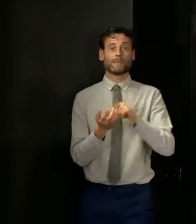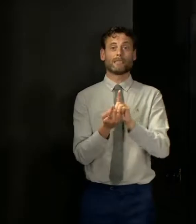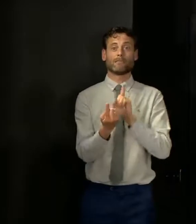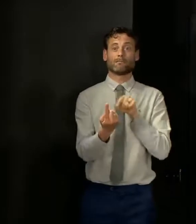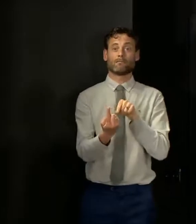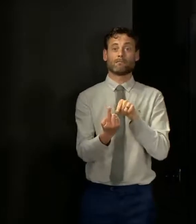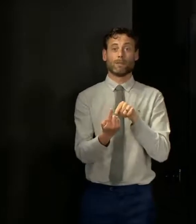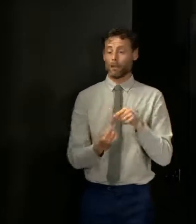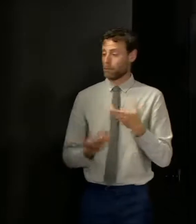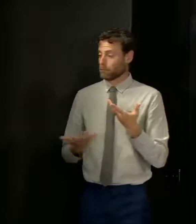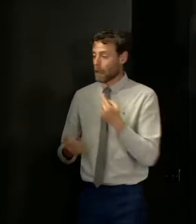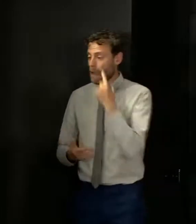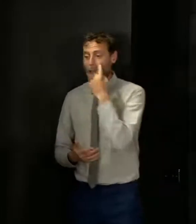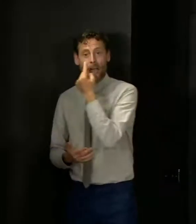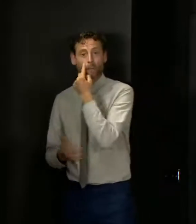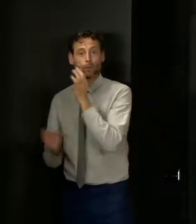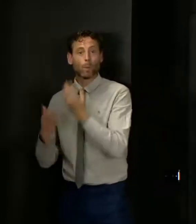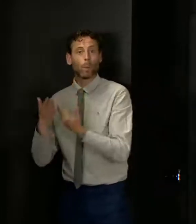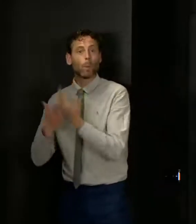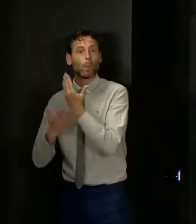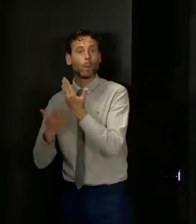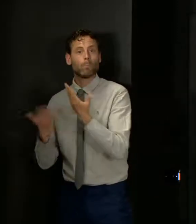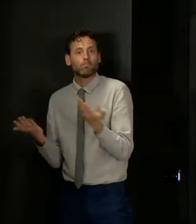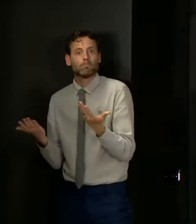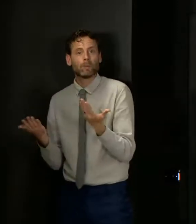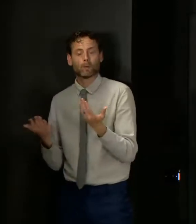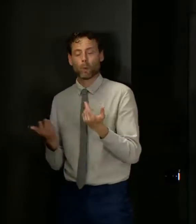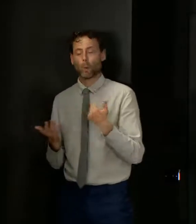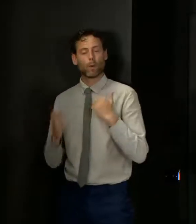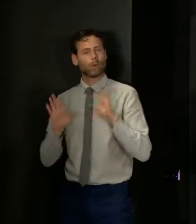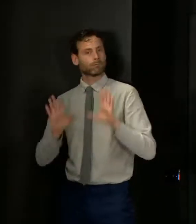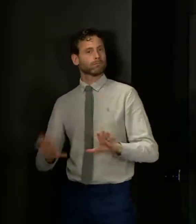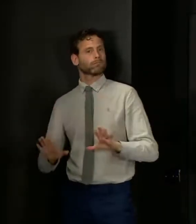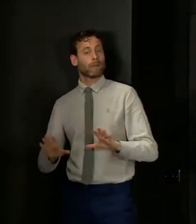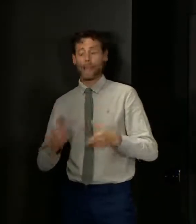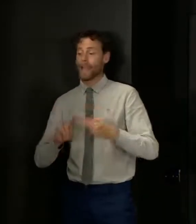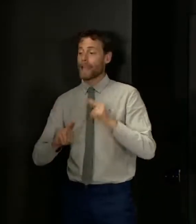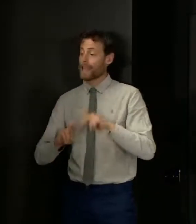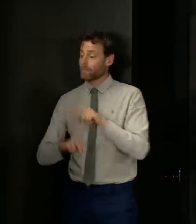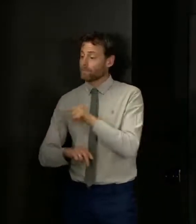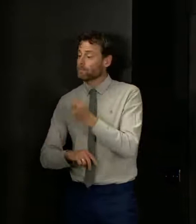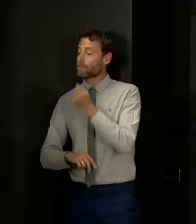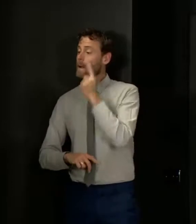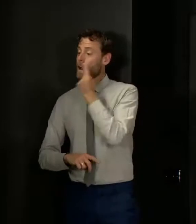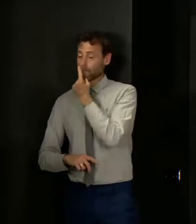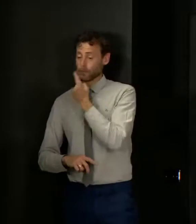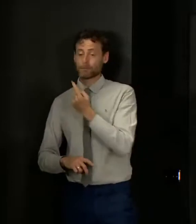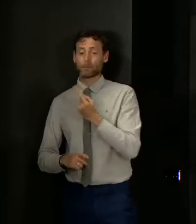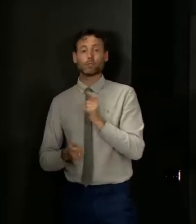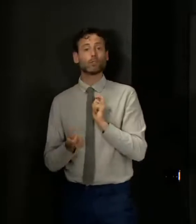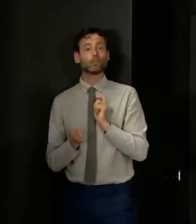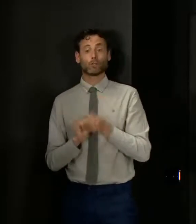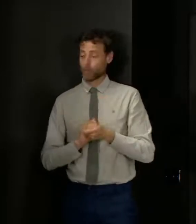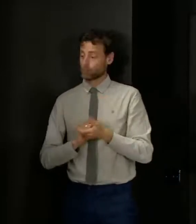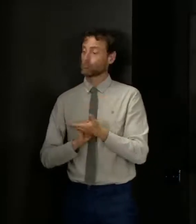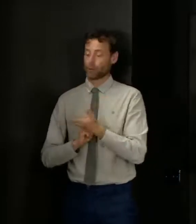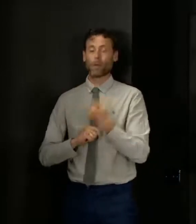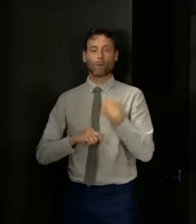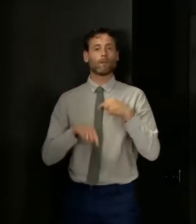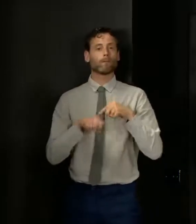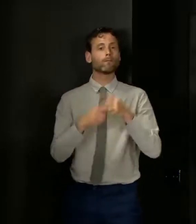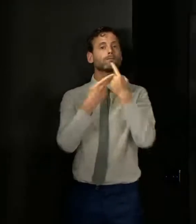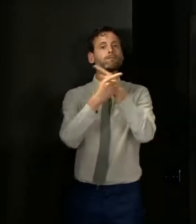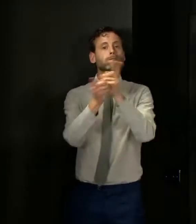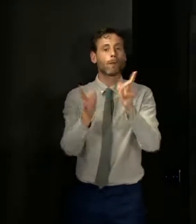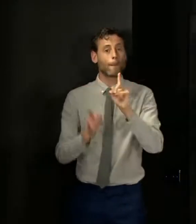and through learning, we are able to modify that in any way, then we should do so. But at the moment,